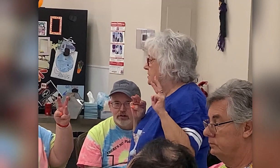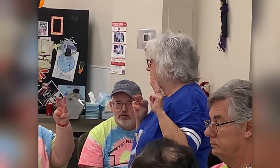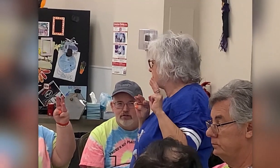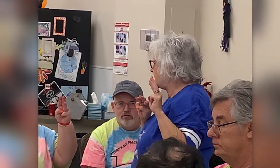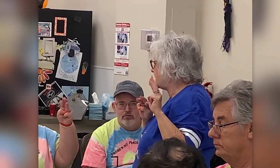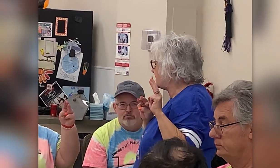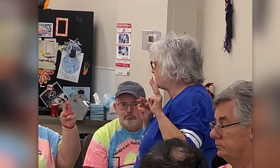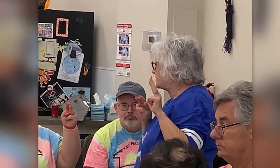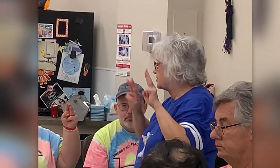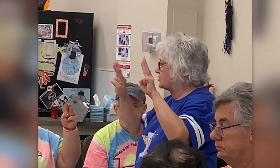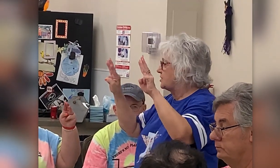Ghostbusters!